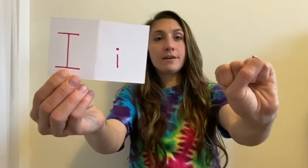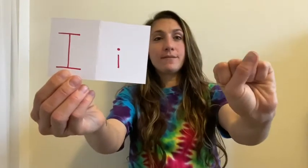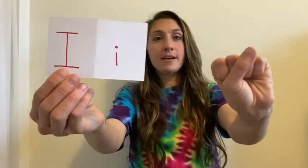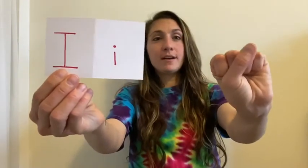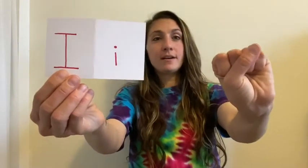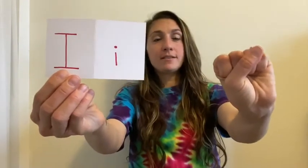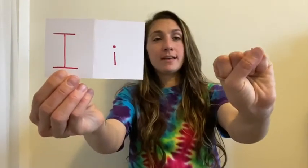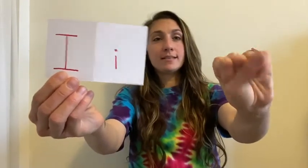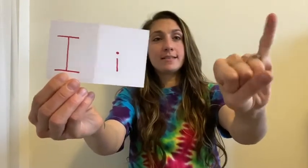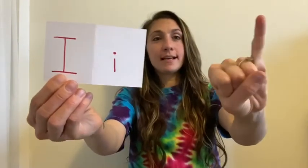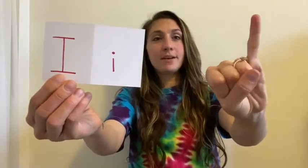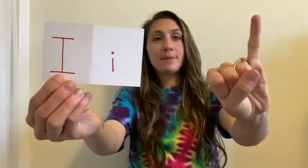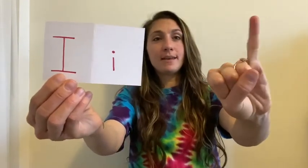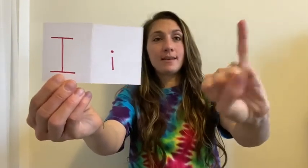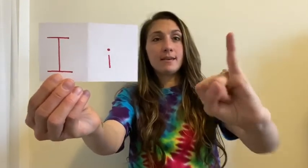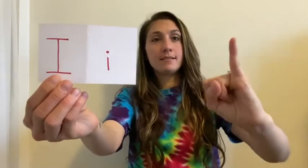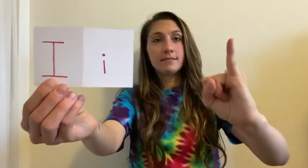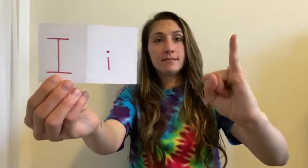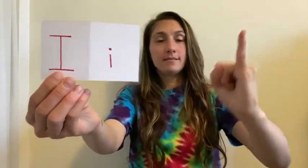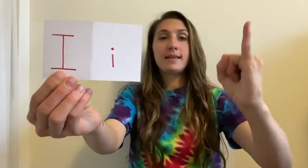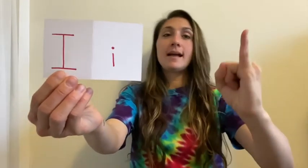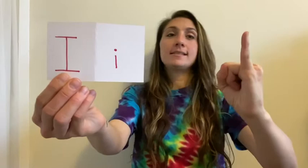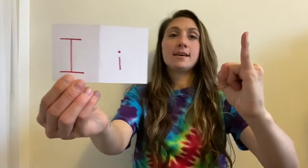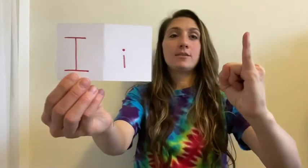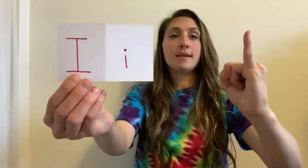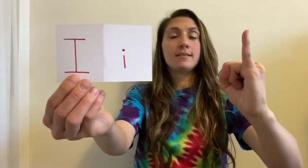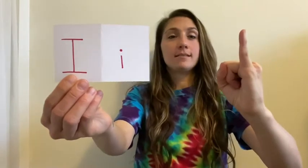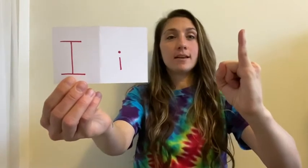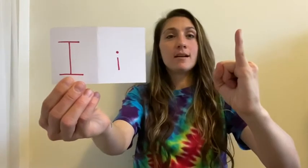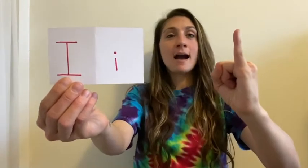fingers, and stick out your pinky. That's how you make the letter I.